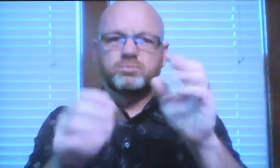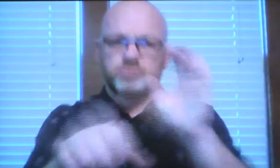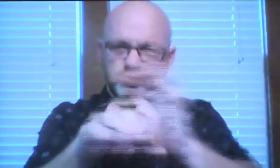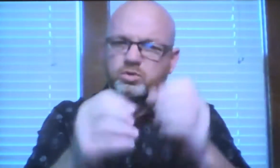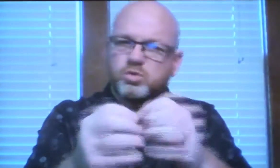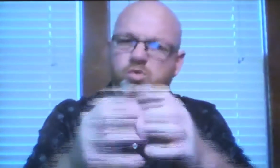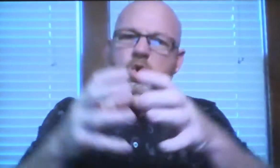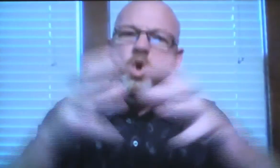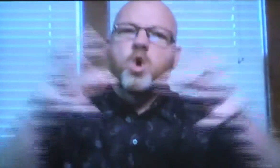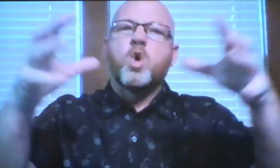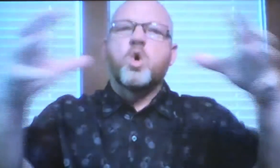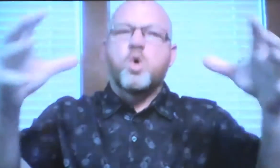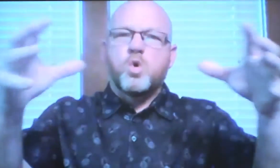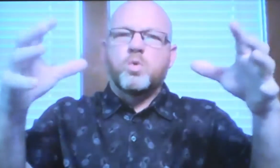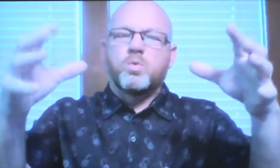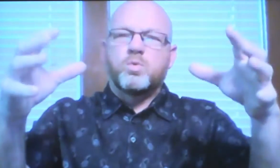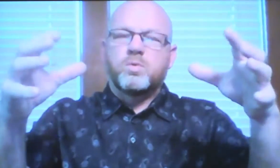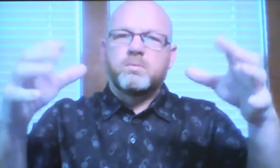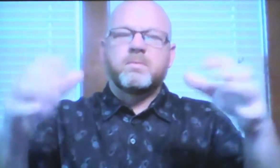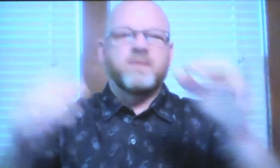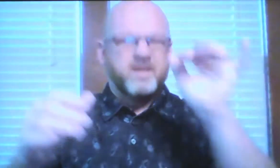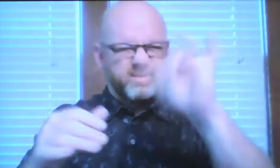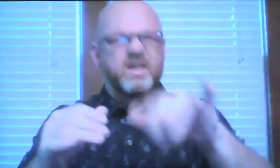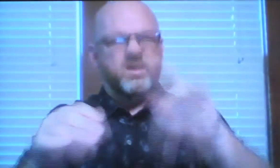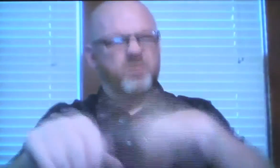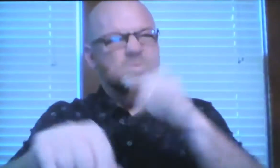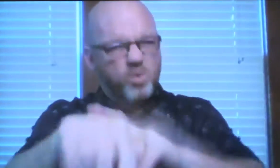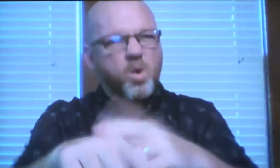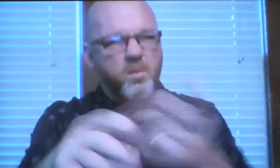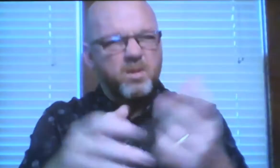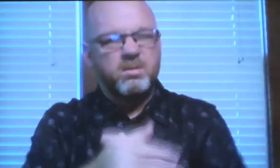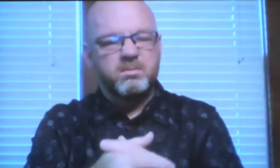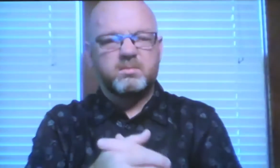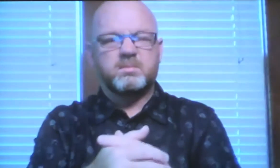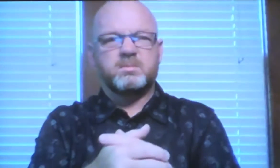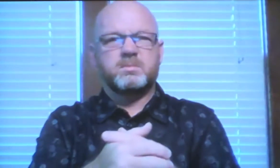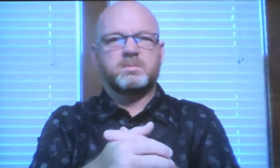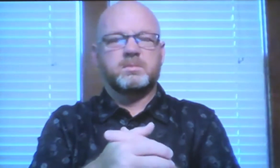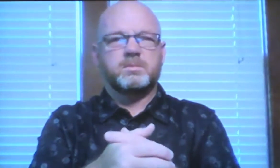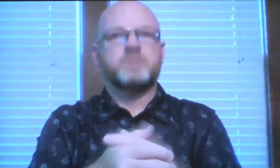joined the group. And that is how the church grew. And that is normal.